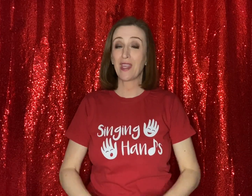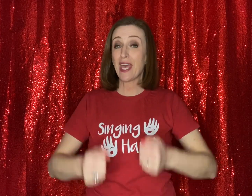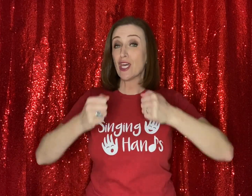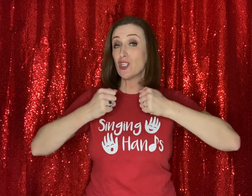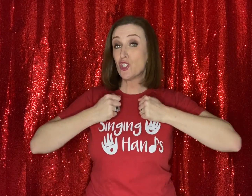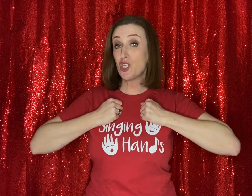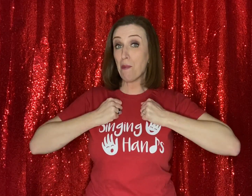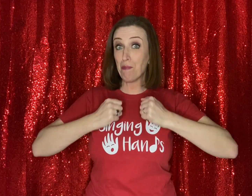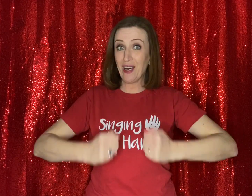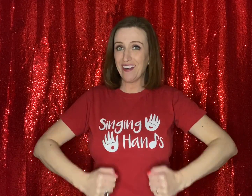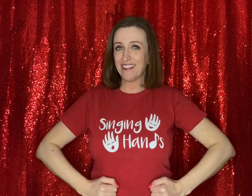Jumper. Jumper.